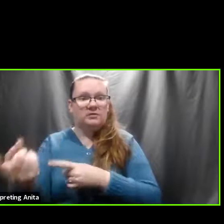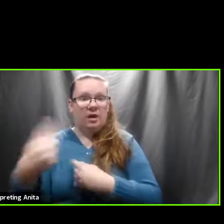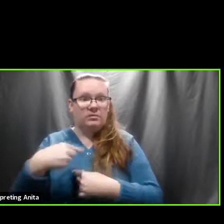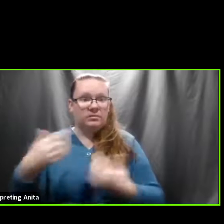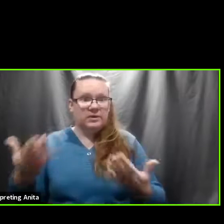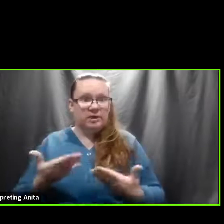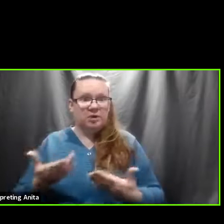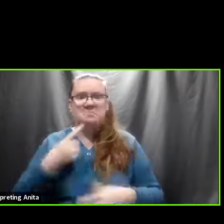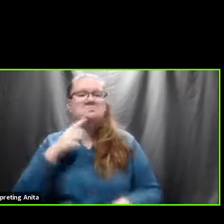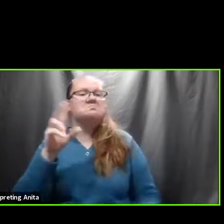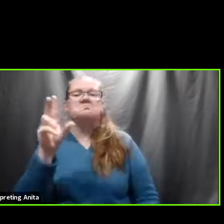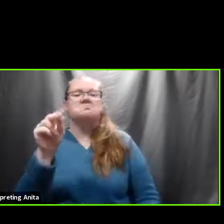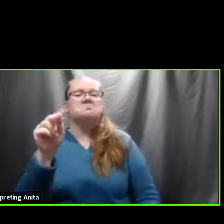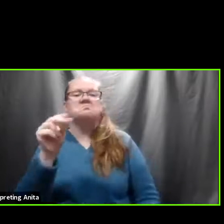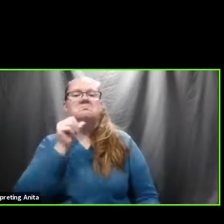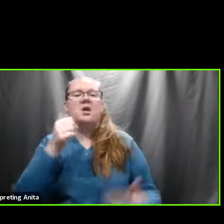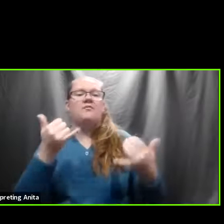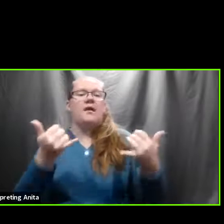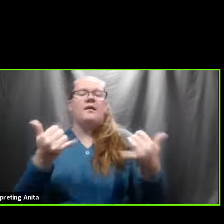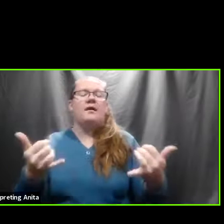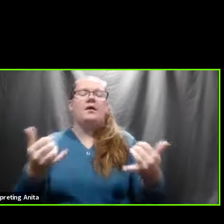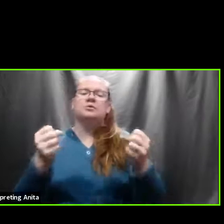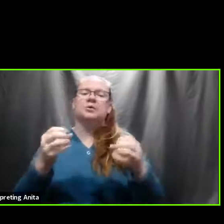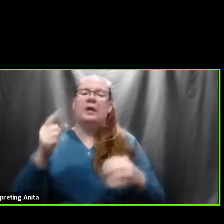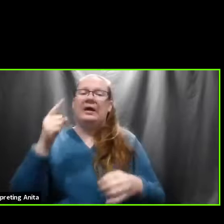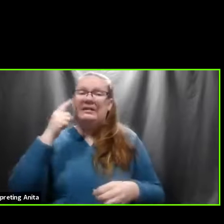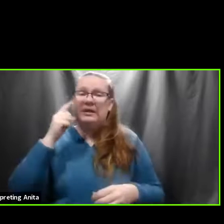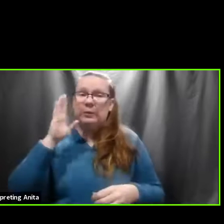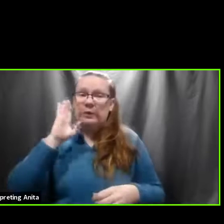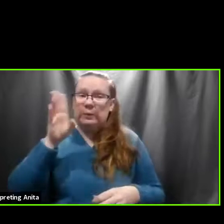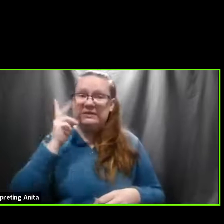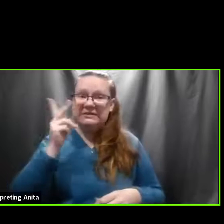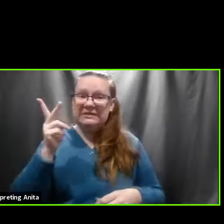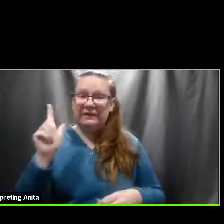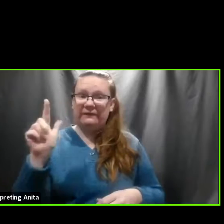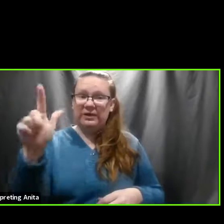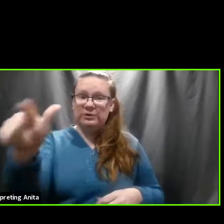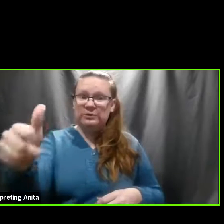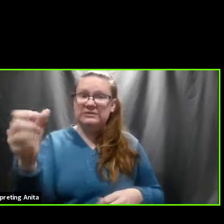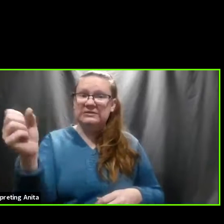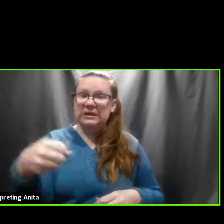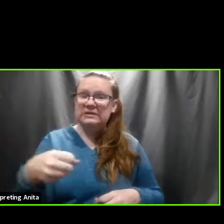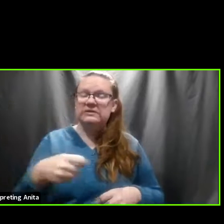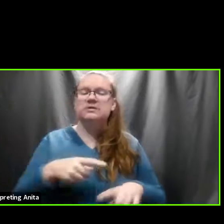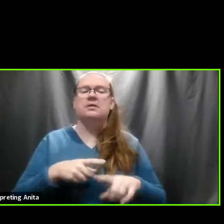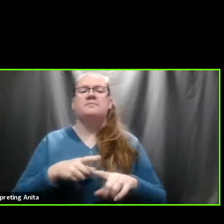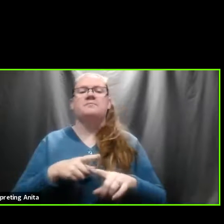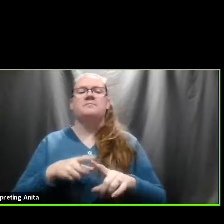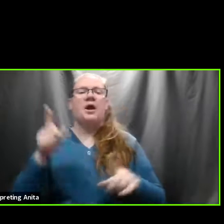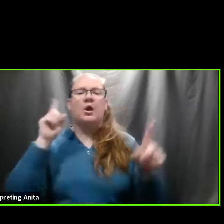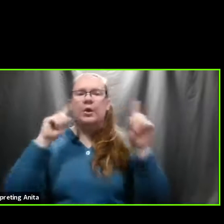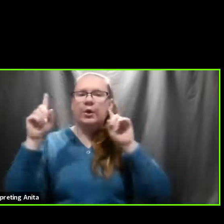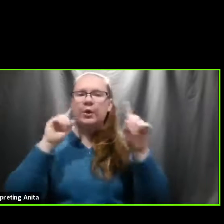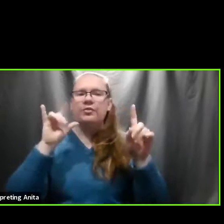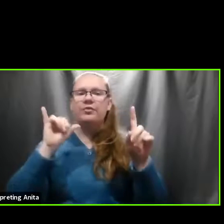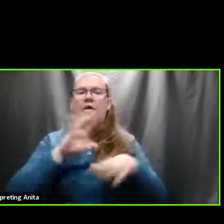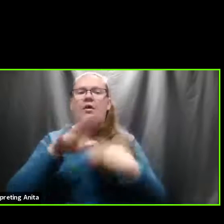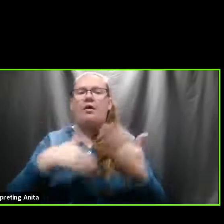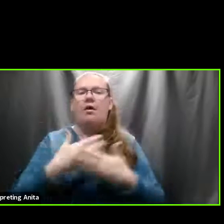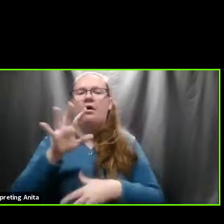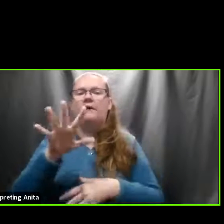So, I got a feeling that we're actually going to be seeing it eventually. I heard that it's in all 50 states.